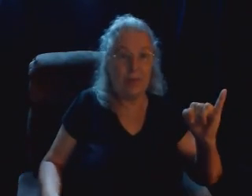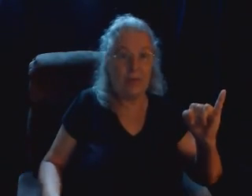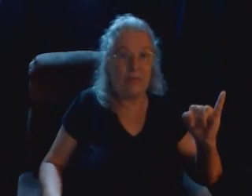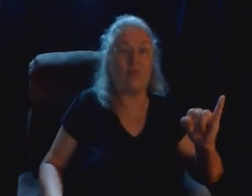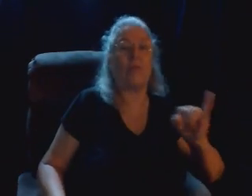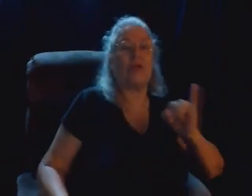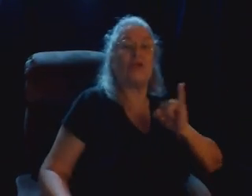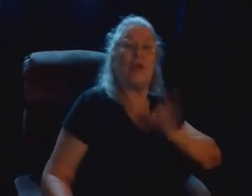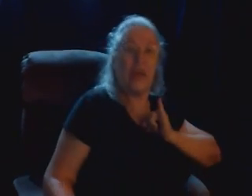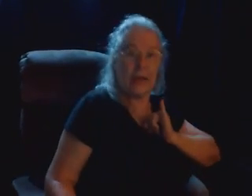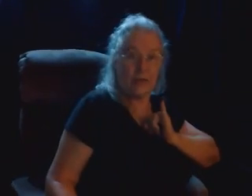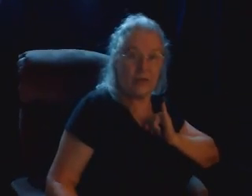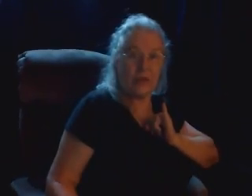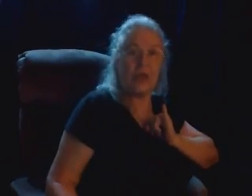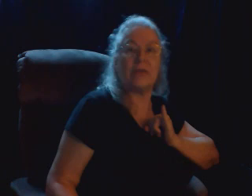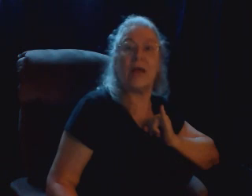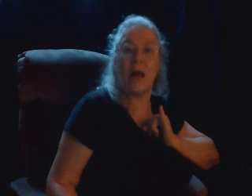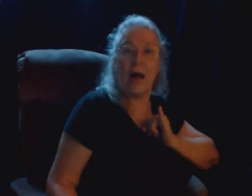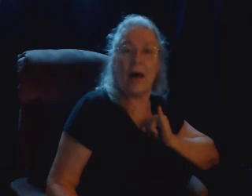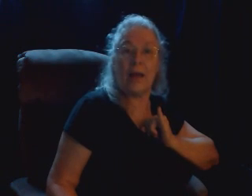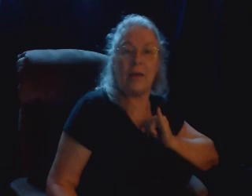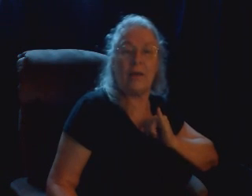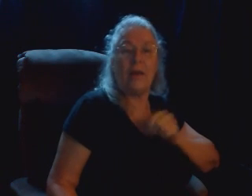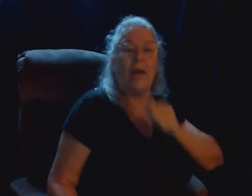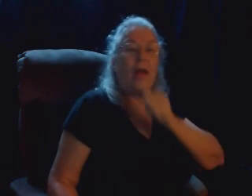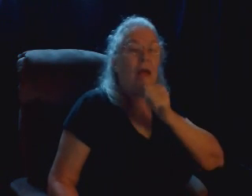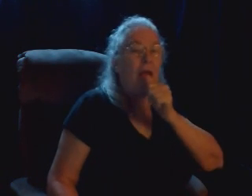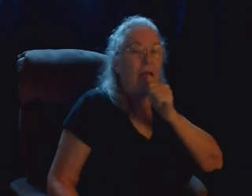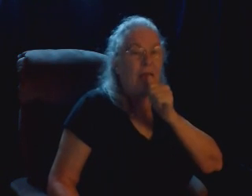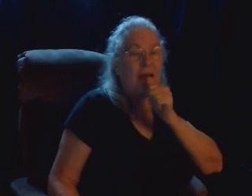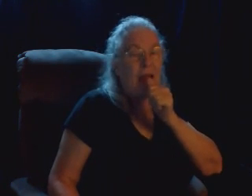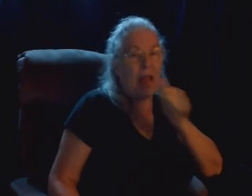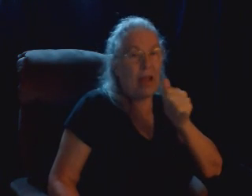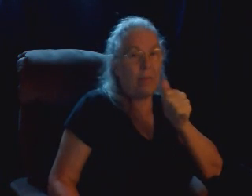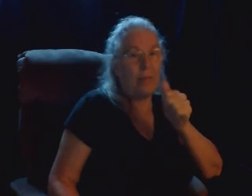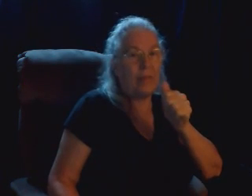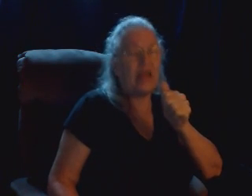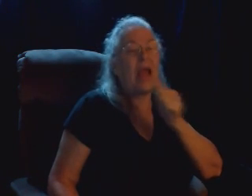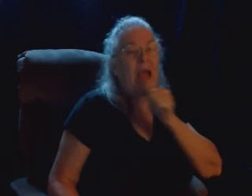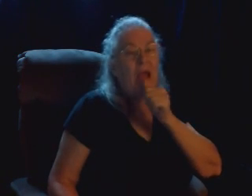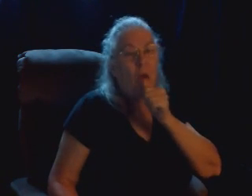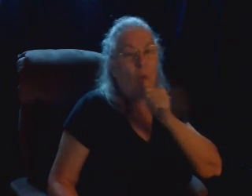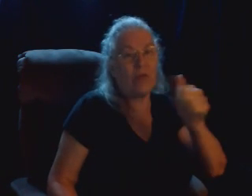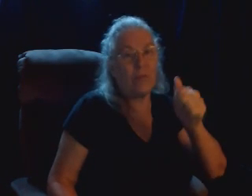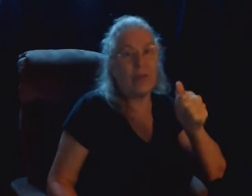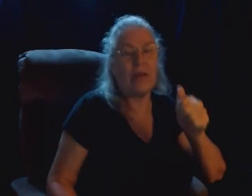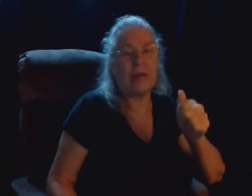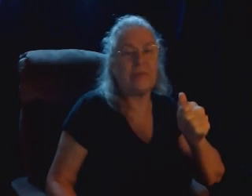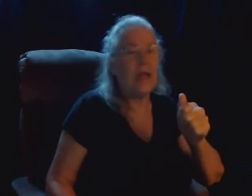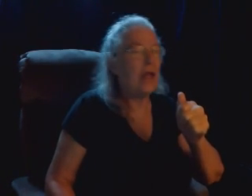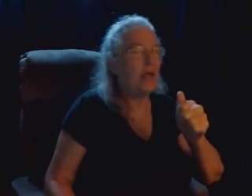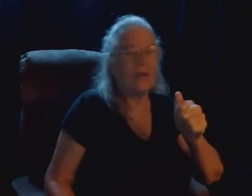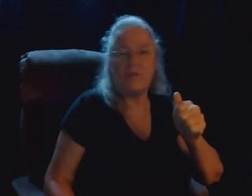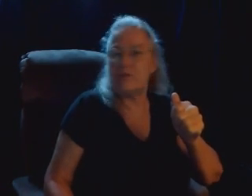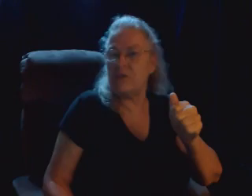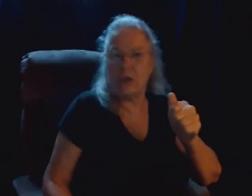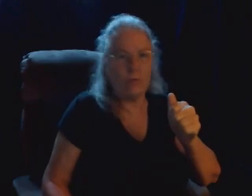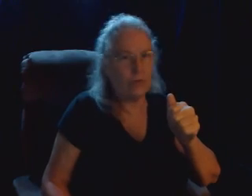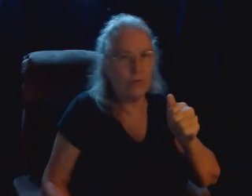formation against the chest, I, and then am, the A away from the lips. Don't do